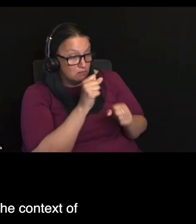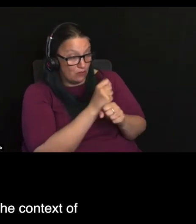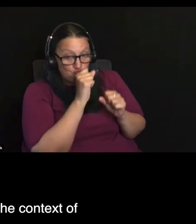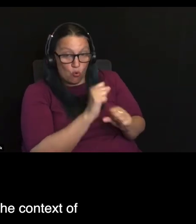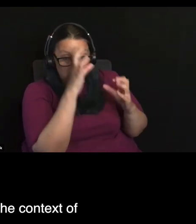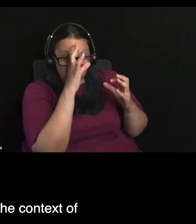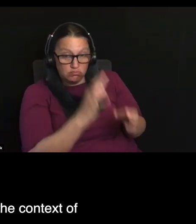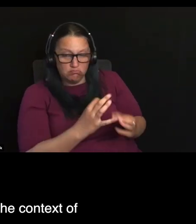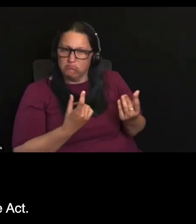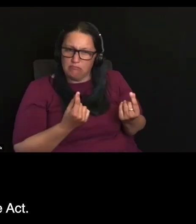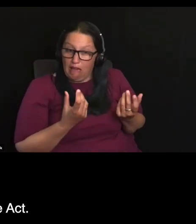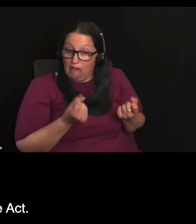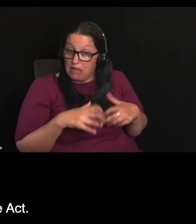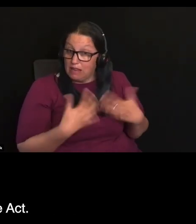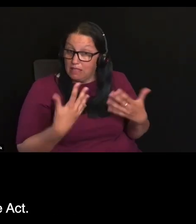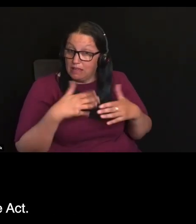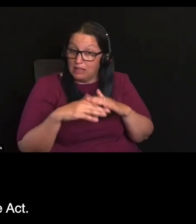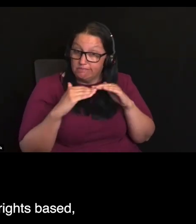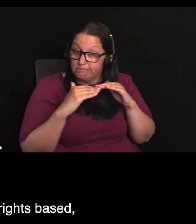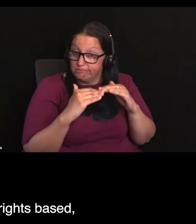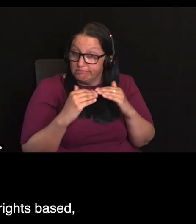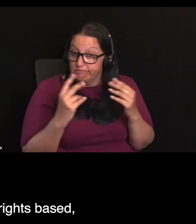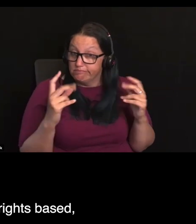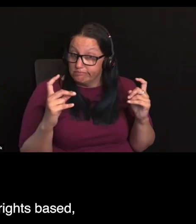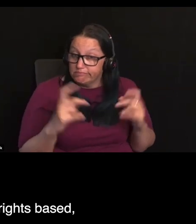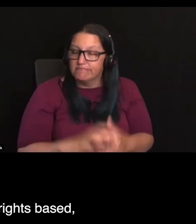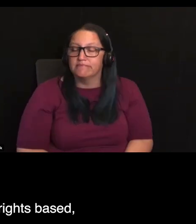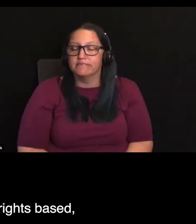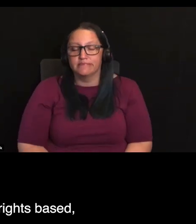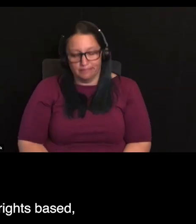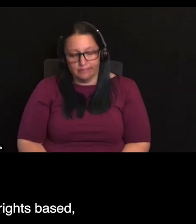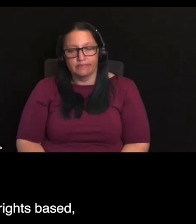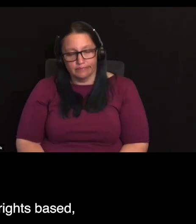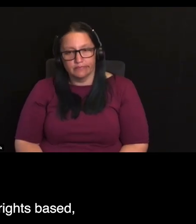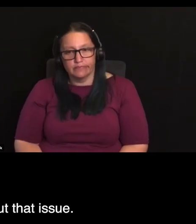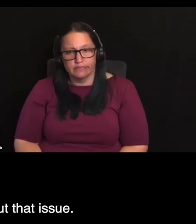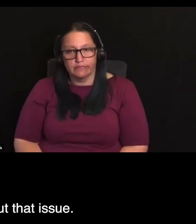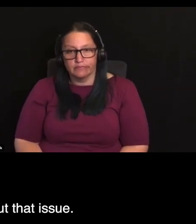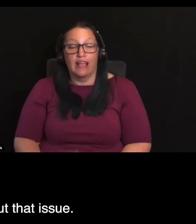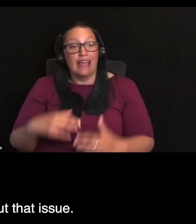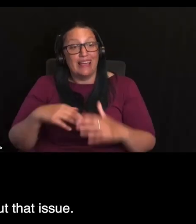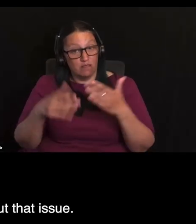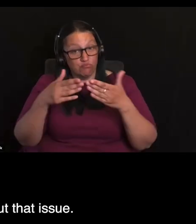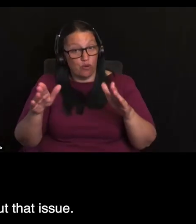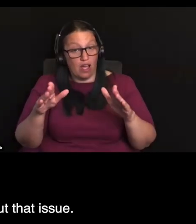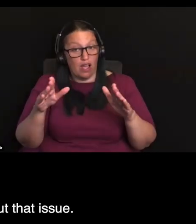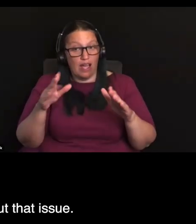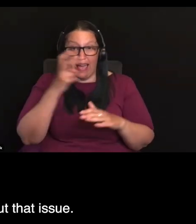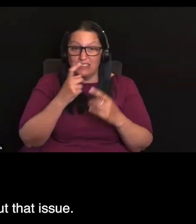looking at it in the context of the broader Aged Care Act, so I'm sure of having, you know, in order to have a human rights-based person-centred act,